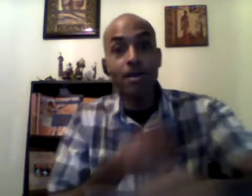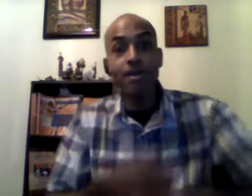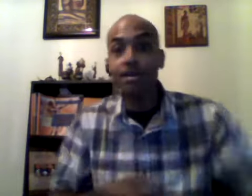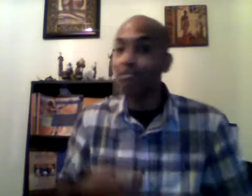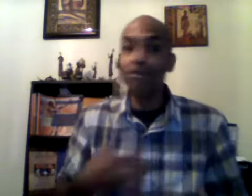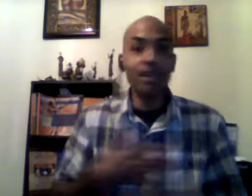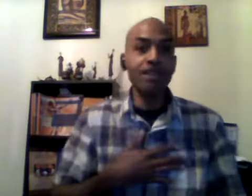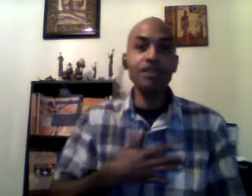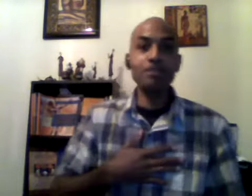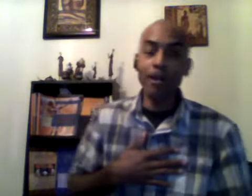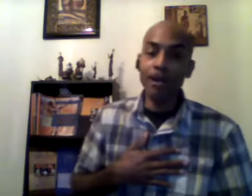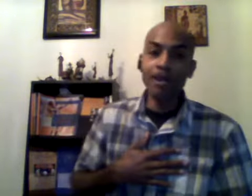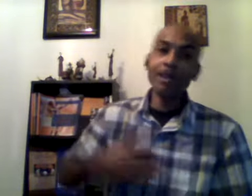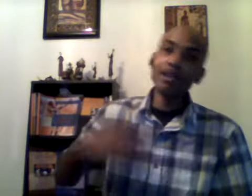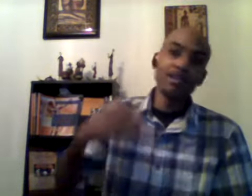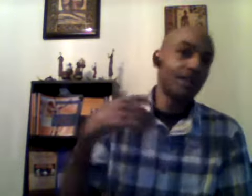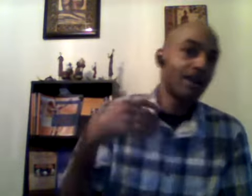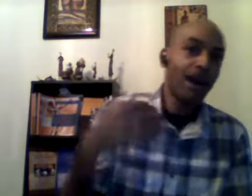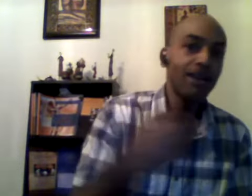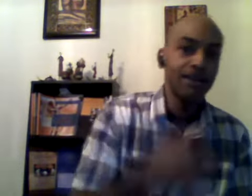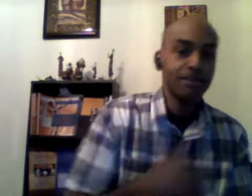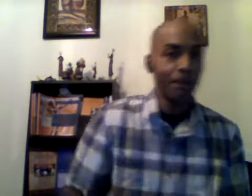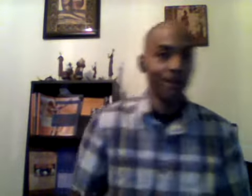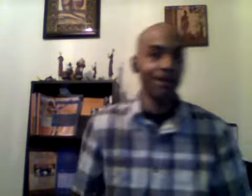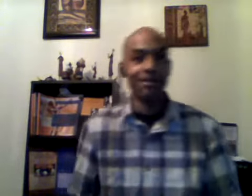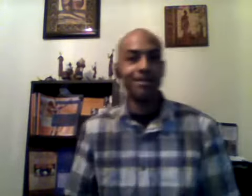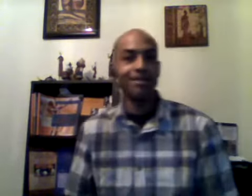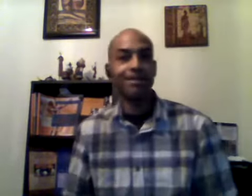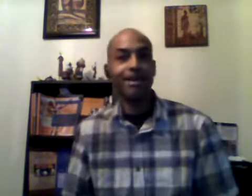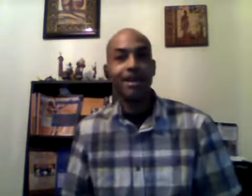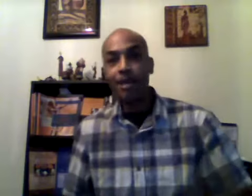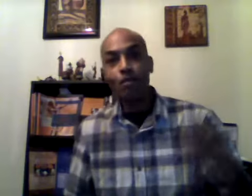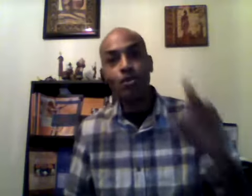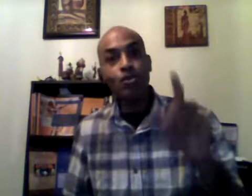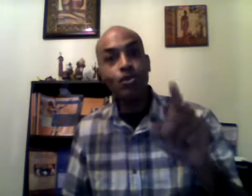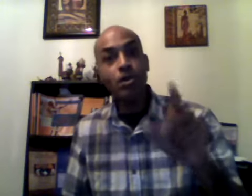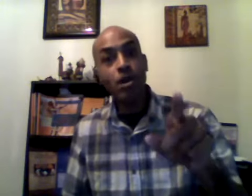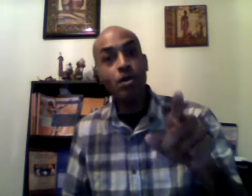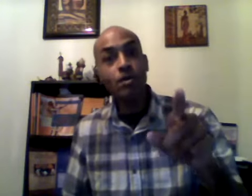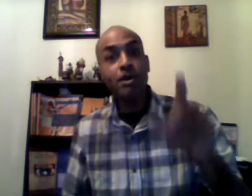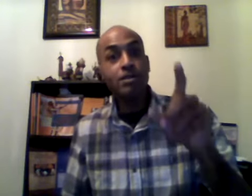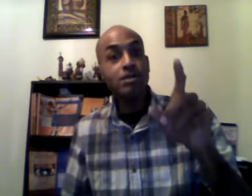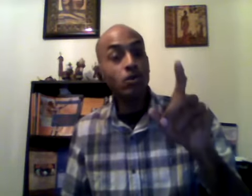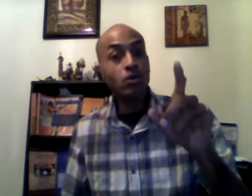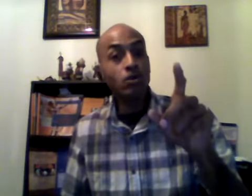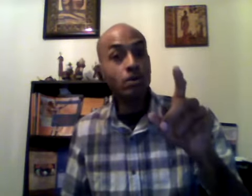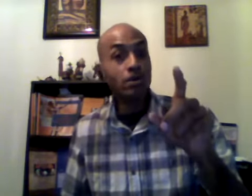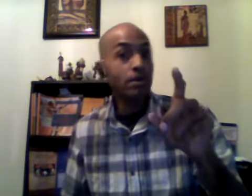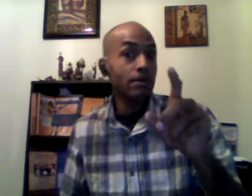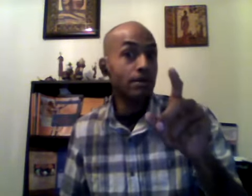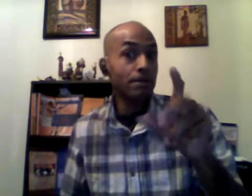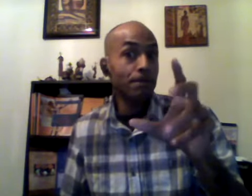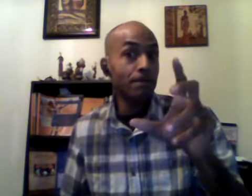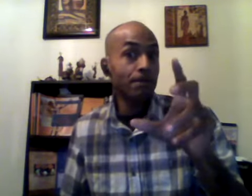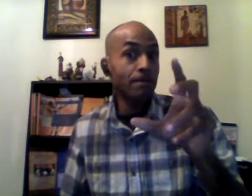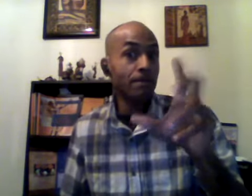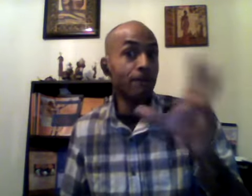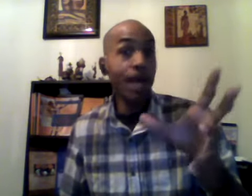the brotherly spirit the godly spirit and when you go to develop